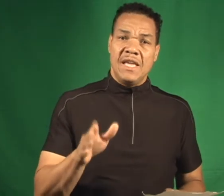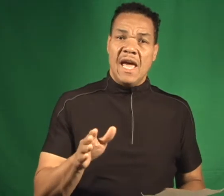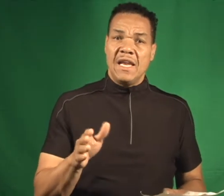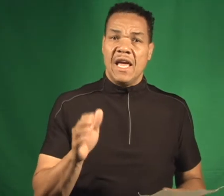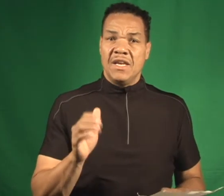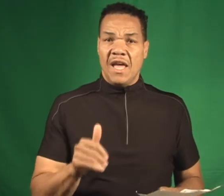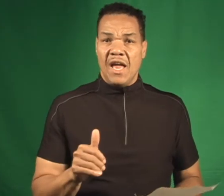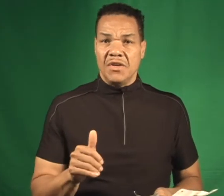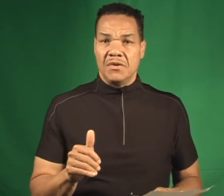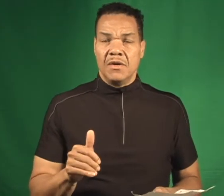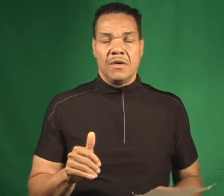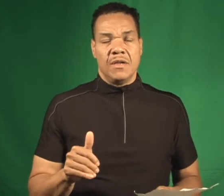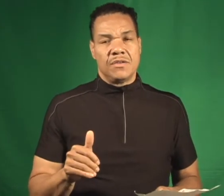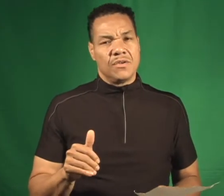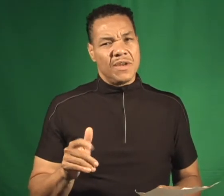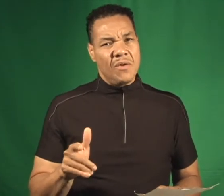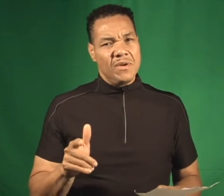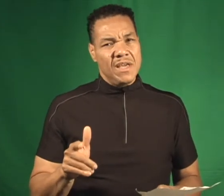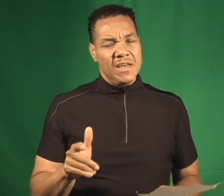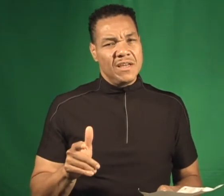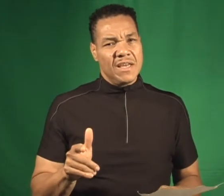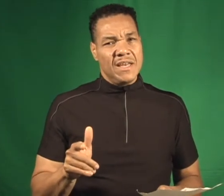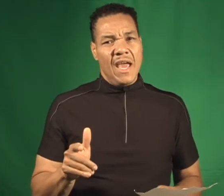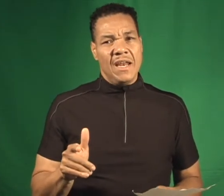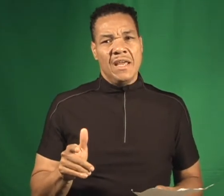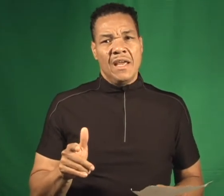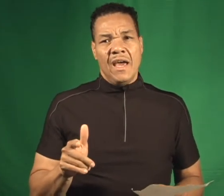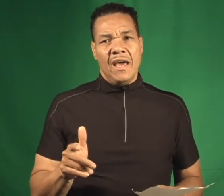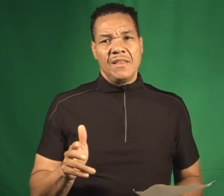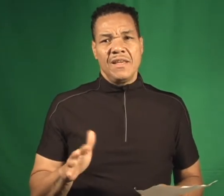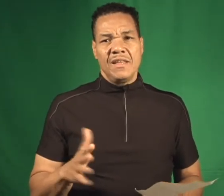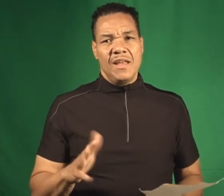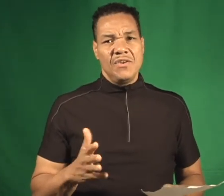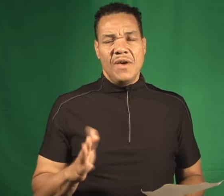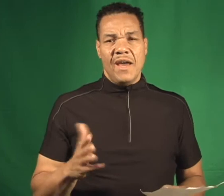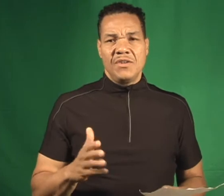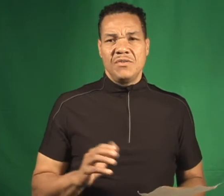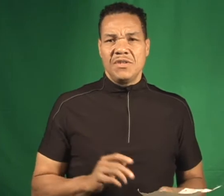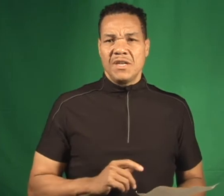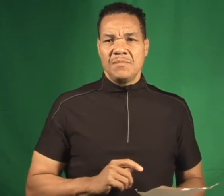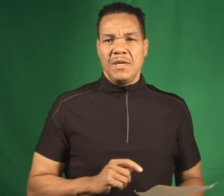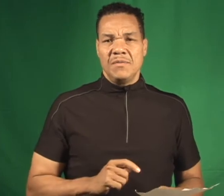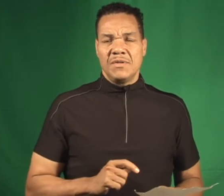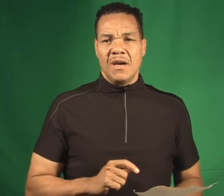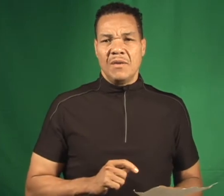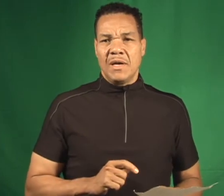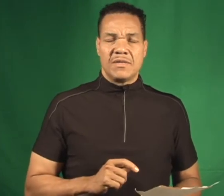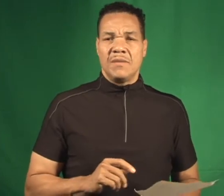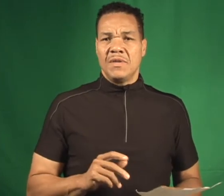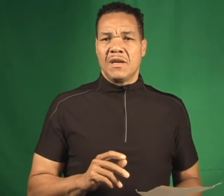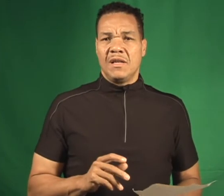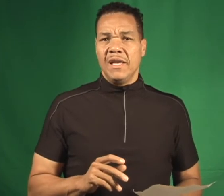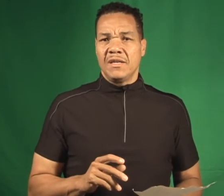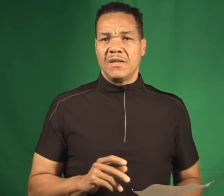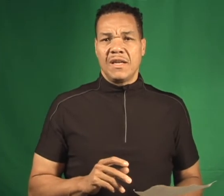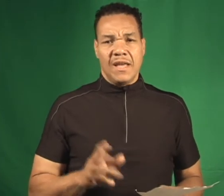Danny and Daniel. And so now we're taking a look at Danny. And I think that new attitude adjustment he was talking about, something clicked and all that.